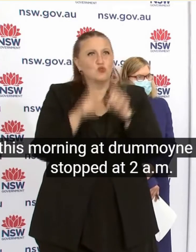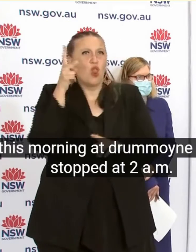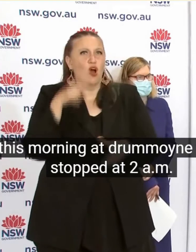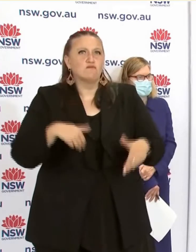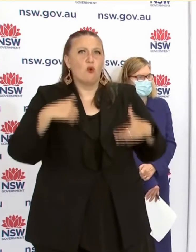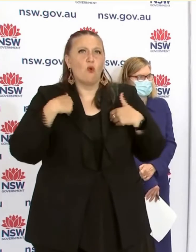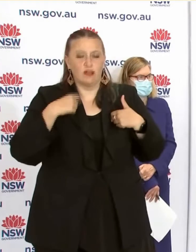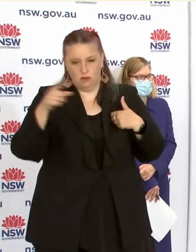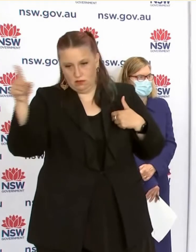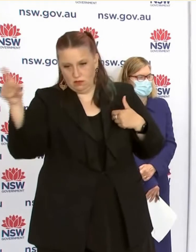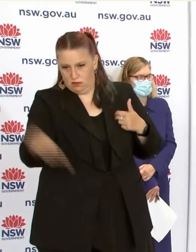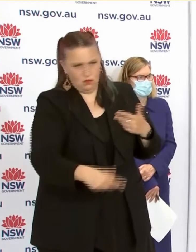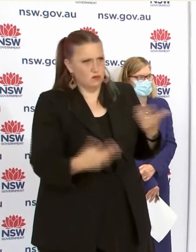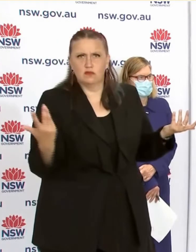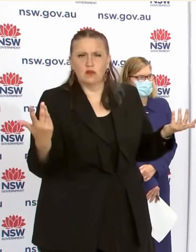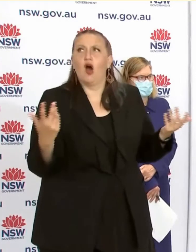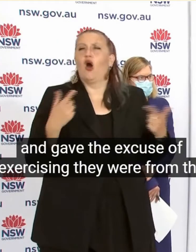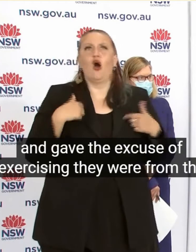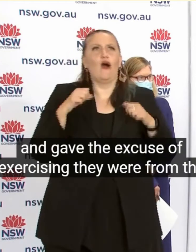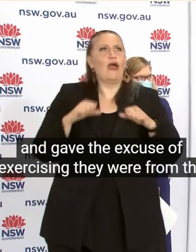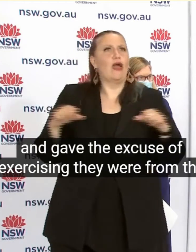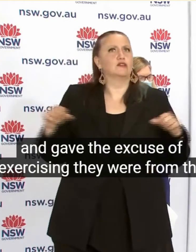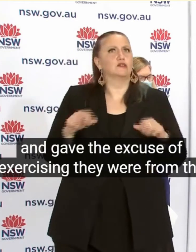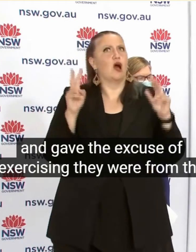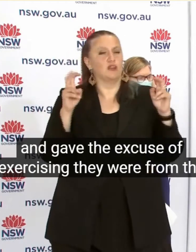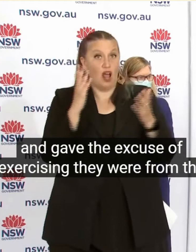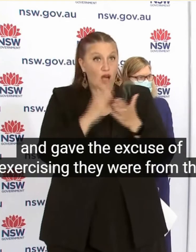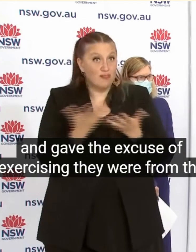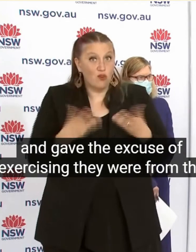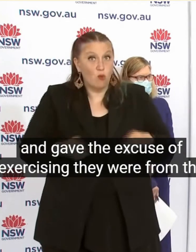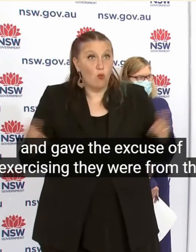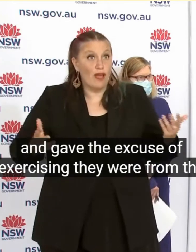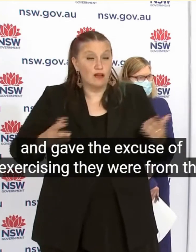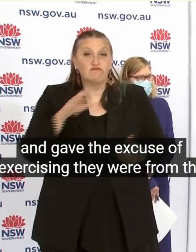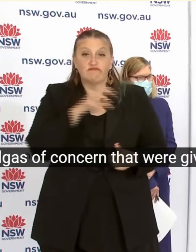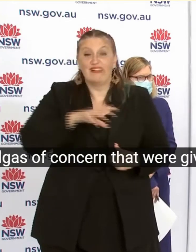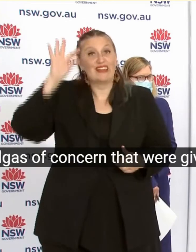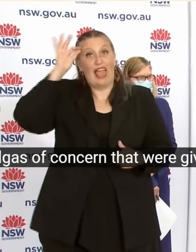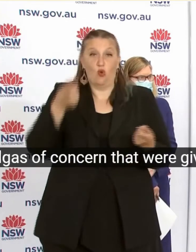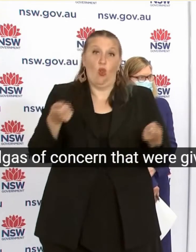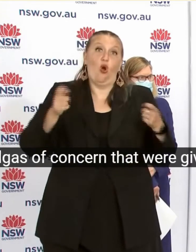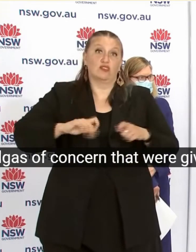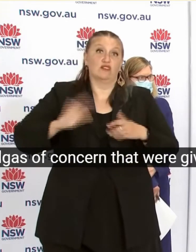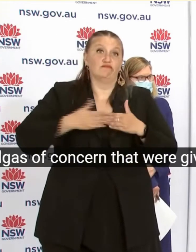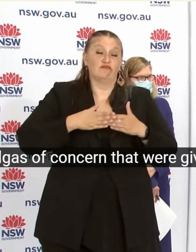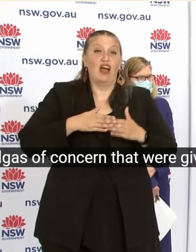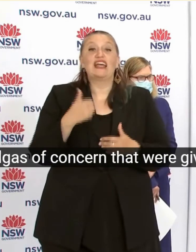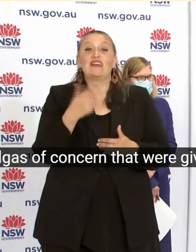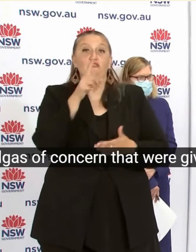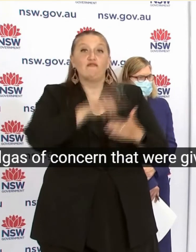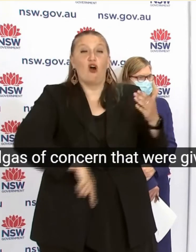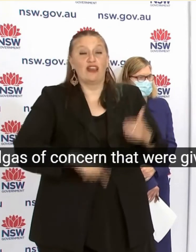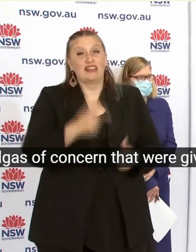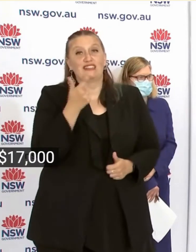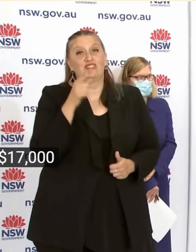gave the excuse Of exercising They were from The LGA's Of concern They were given $17,000 worth of tickets And sent